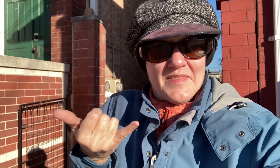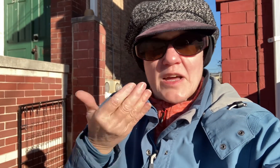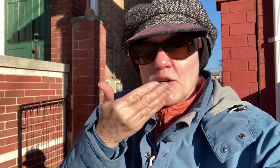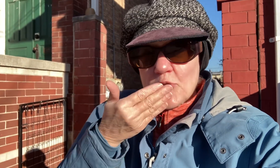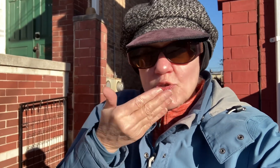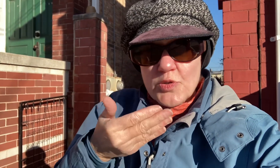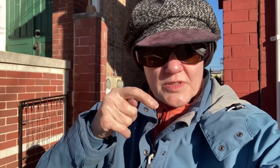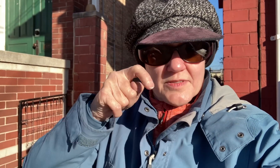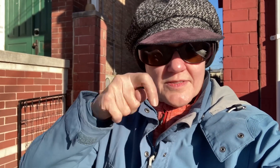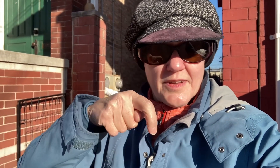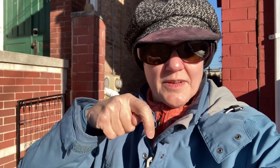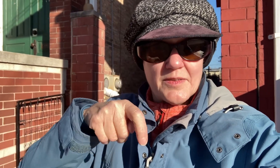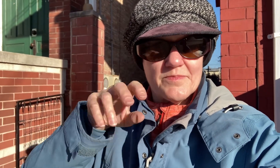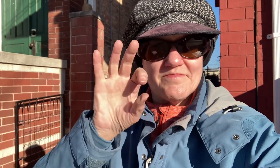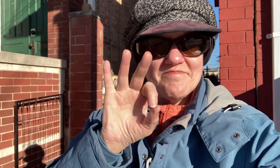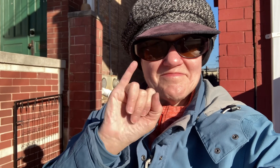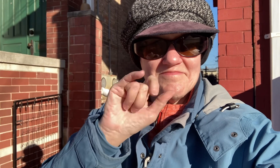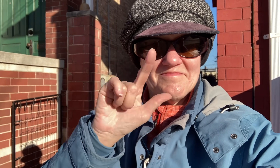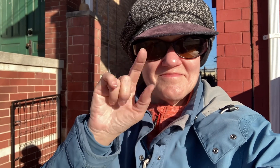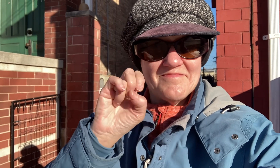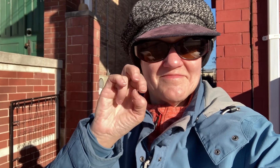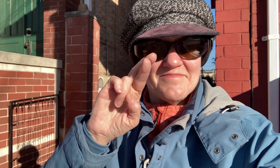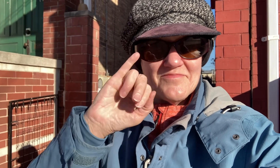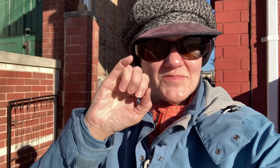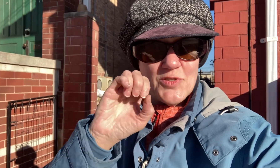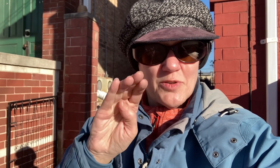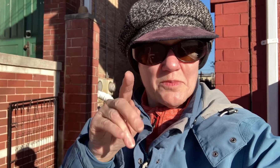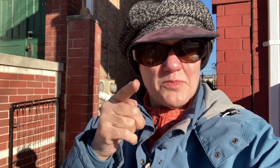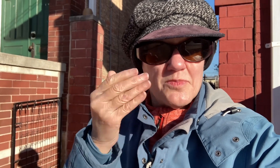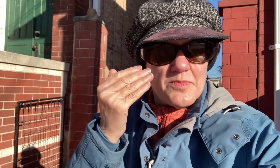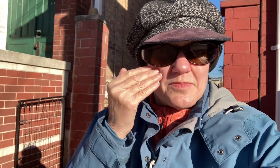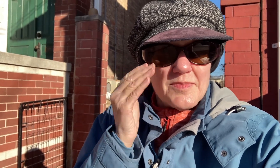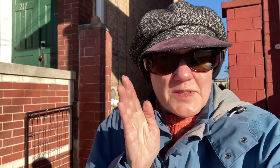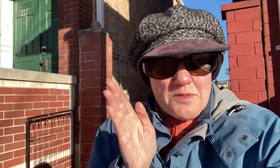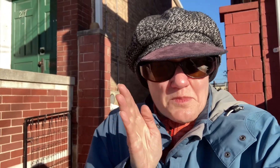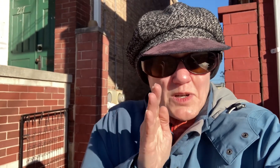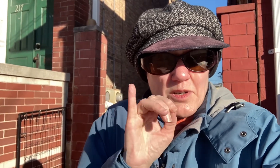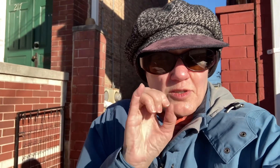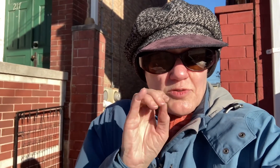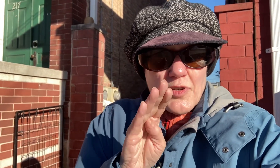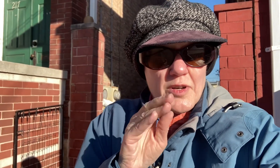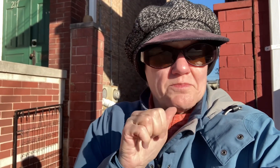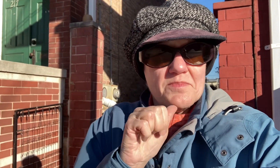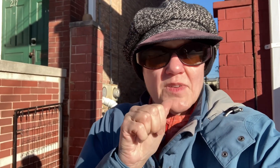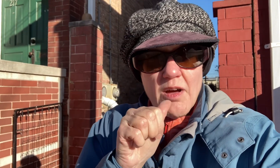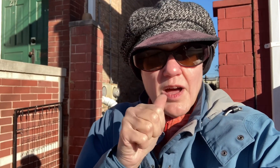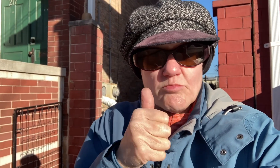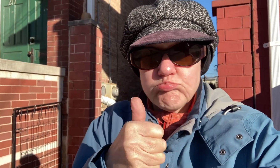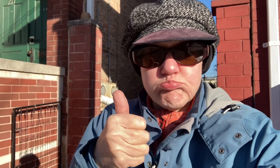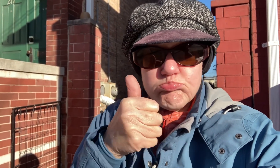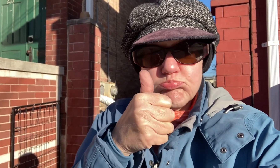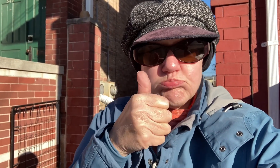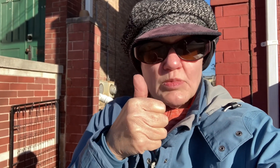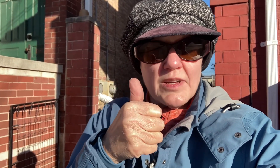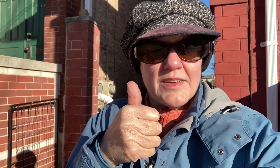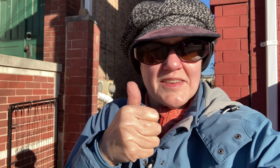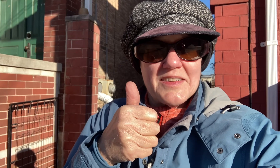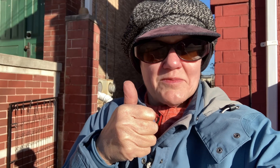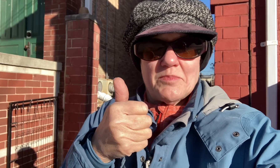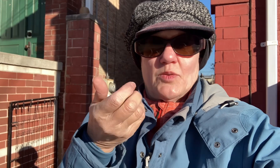here so now's a good time to do these little filler jobs you know those little jobs you just put off because they're not a priority